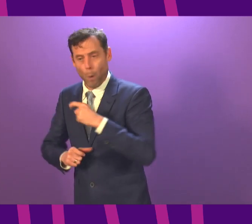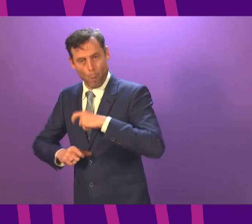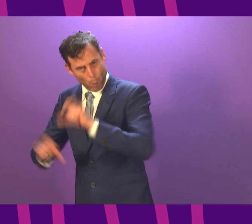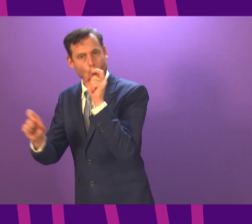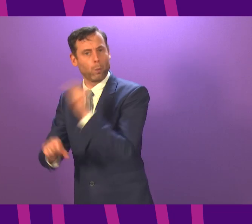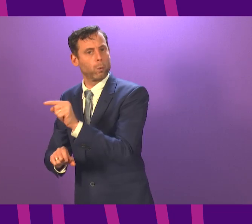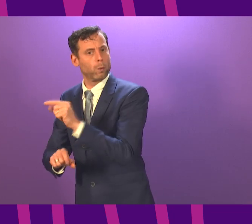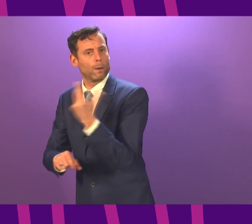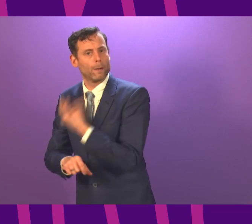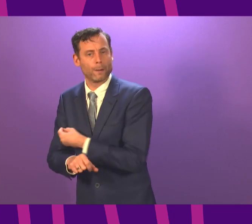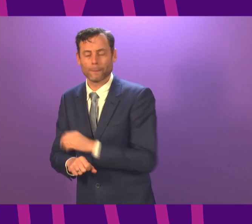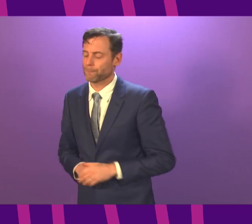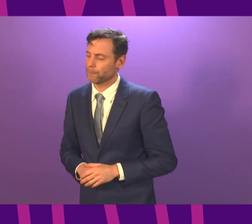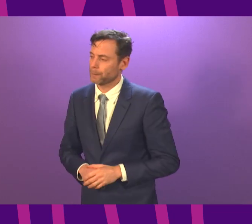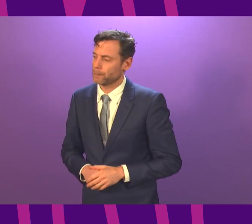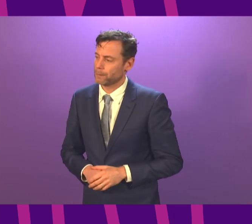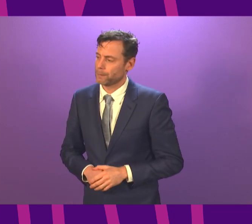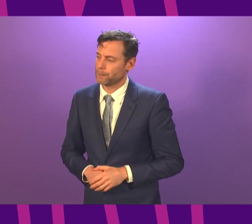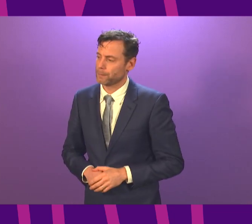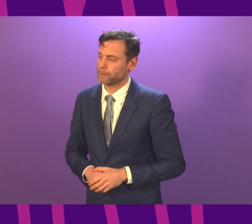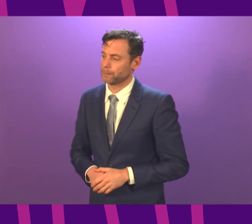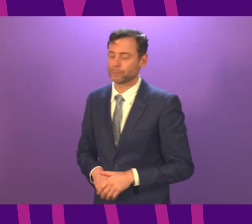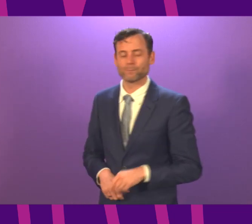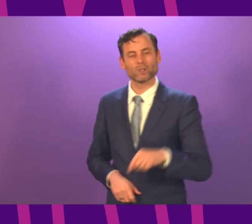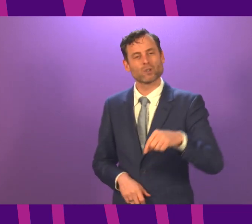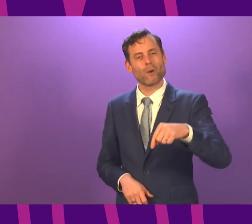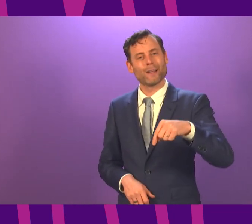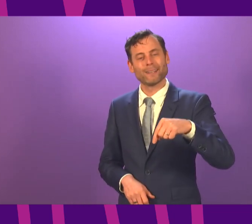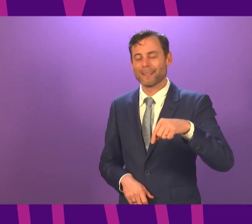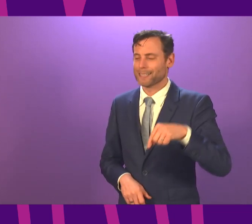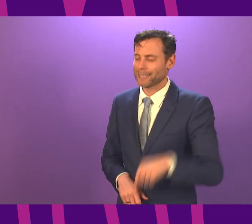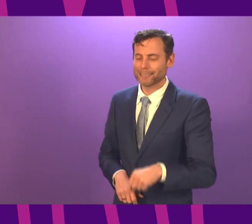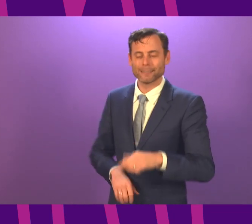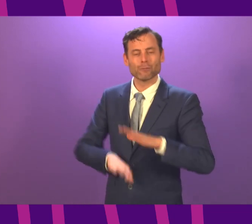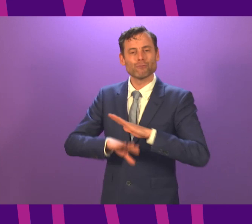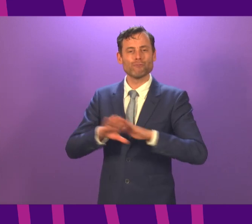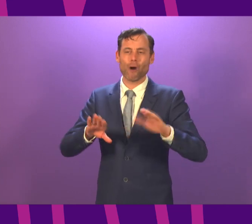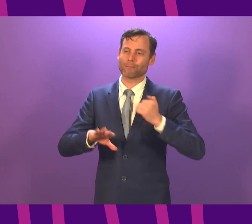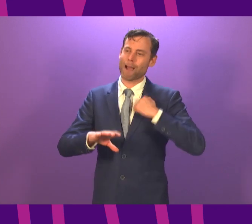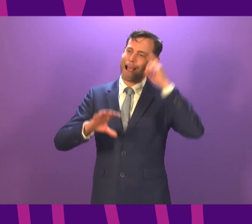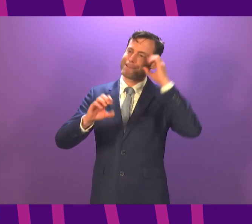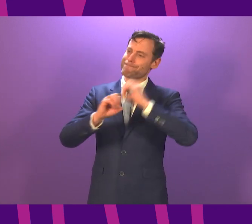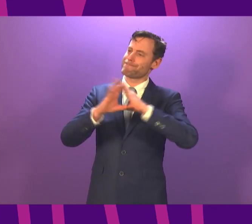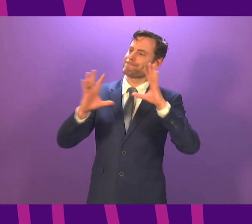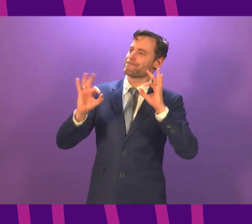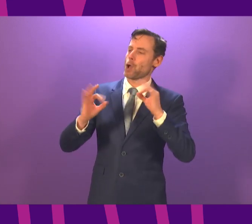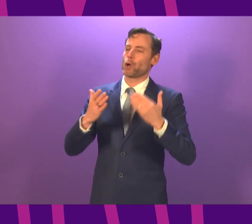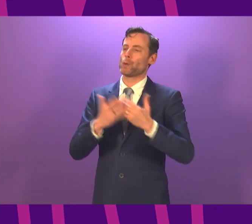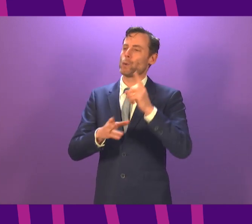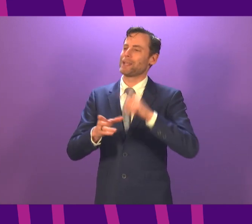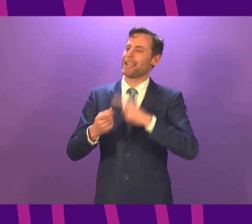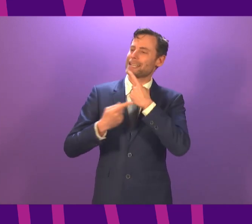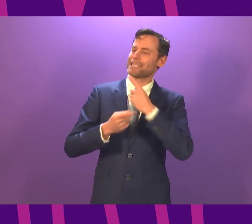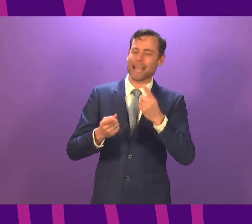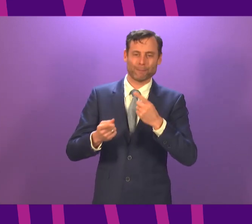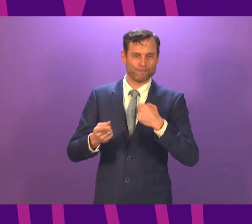To conclude, this is most certainly not the New Year's statement I wanted to give and I know it is a statement no one